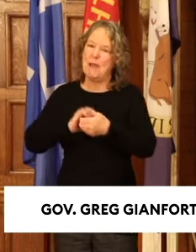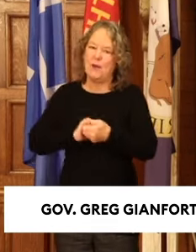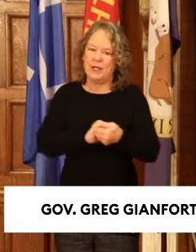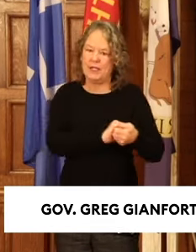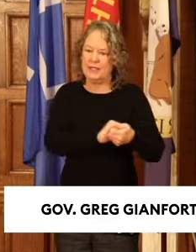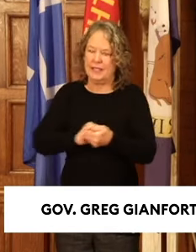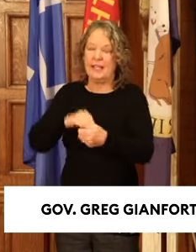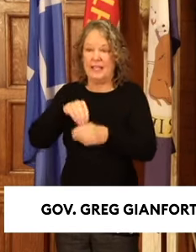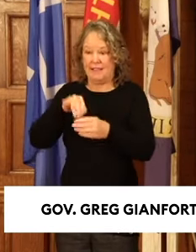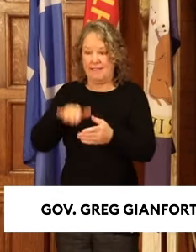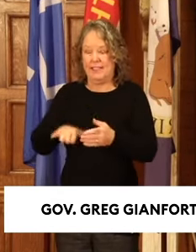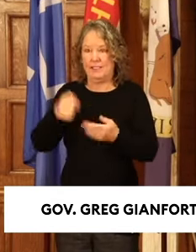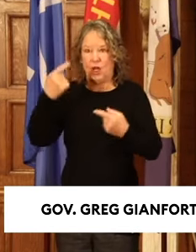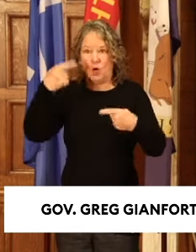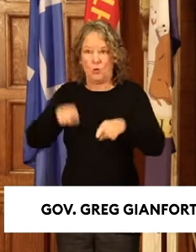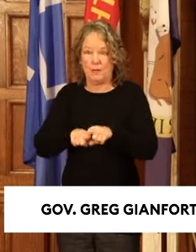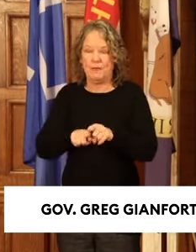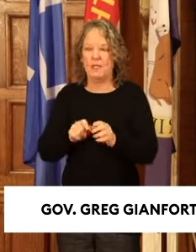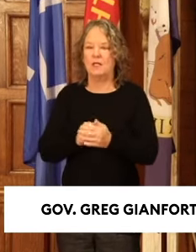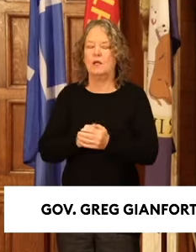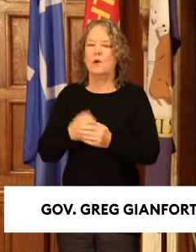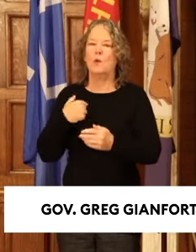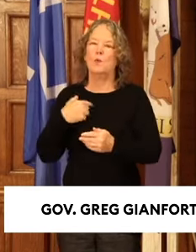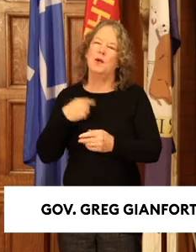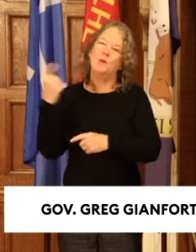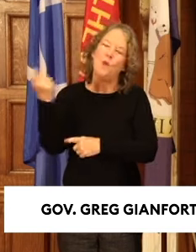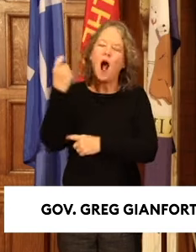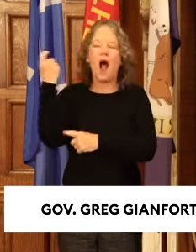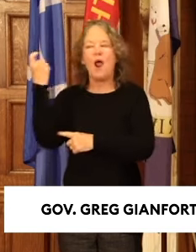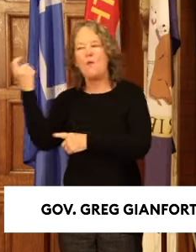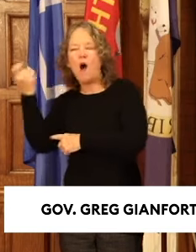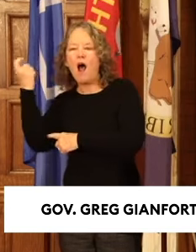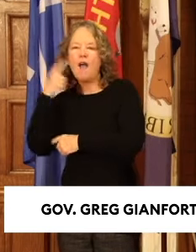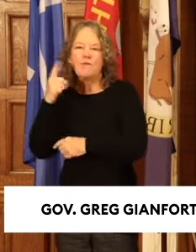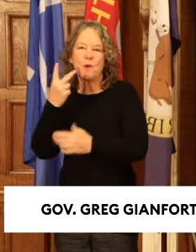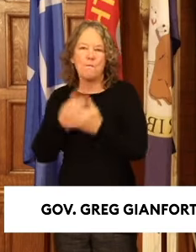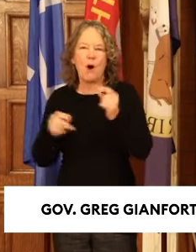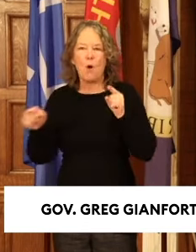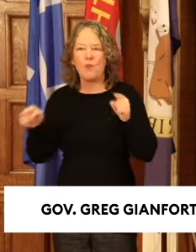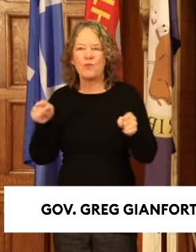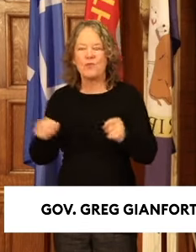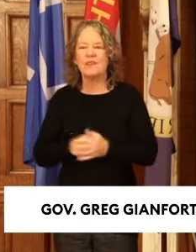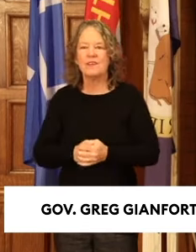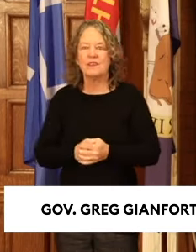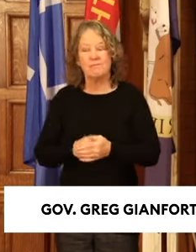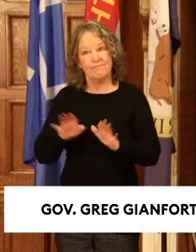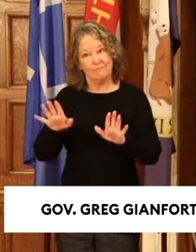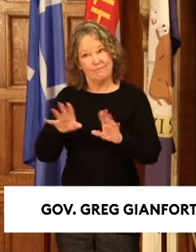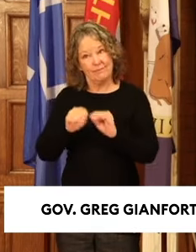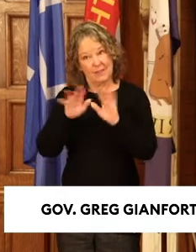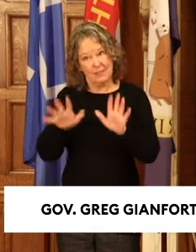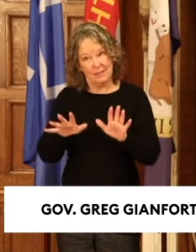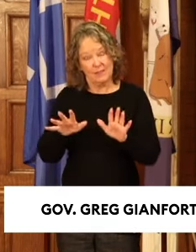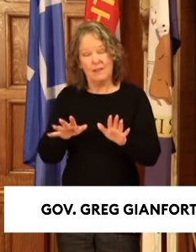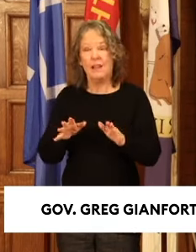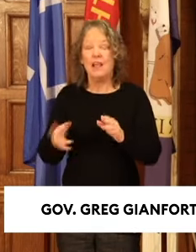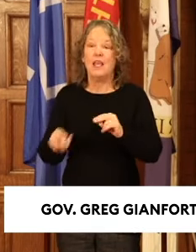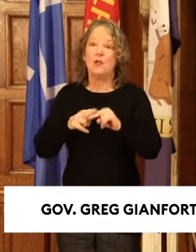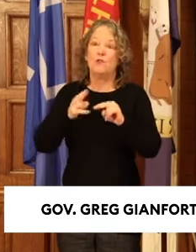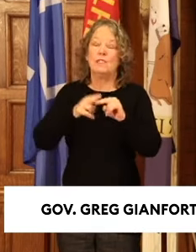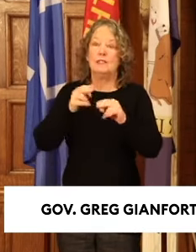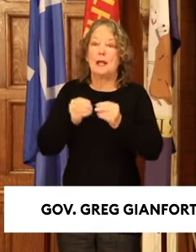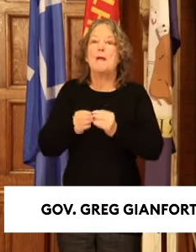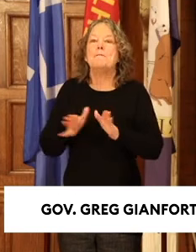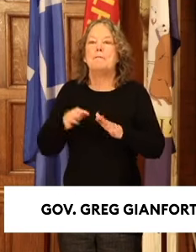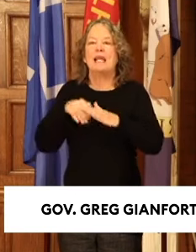in this agreement and achieved a win-win for Montana. And let me be clear, increasing public access